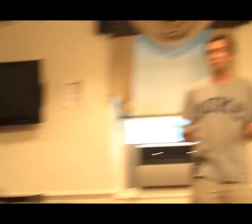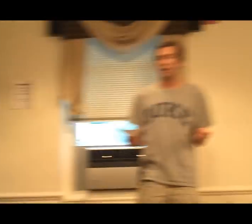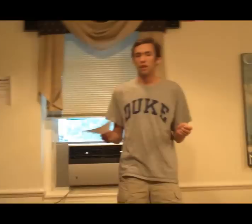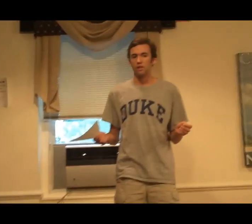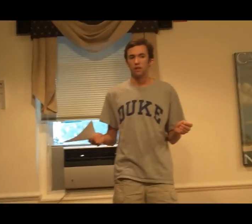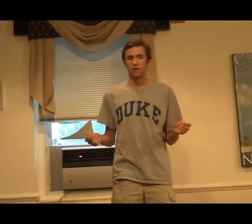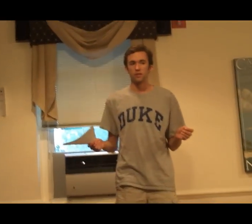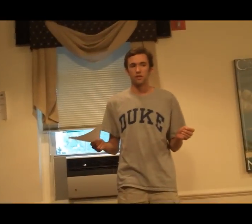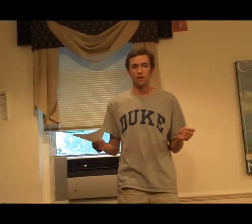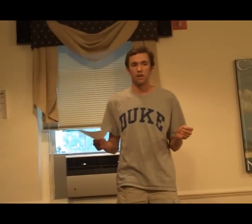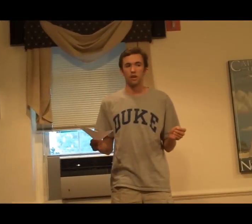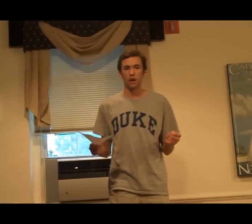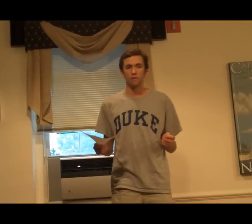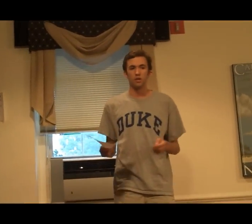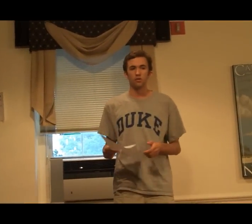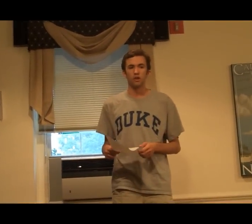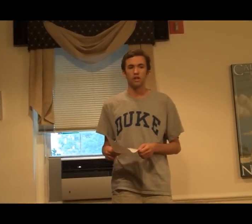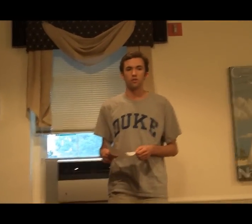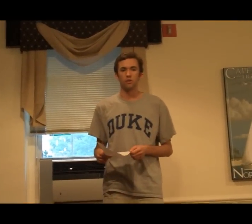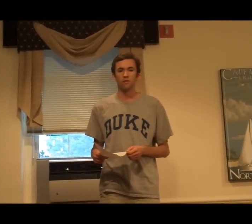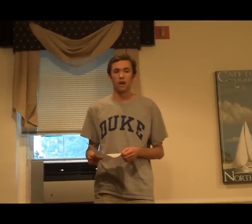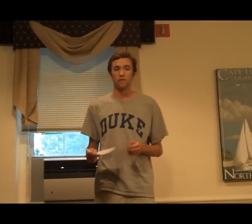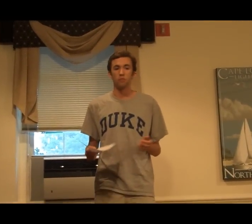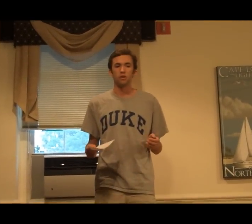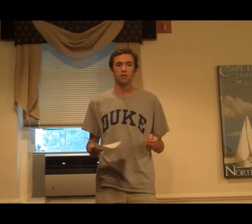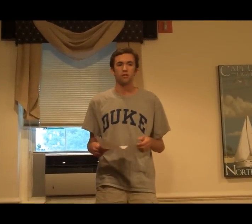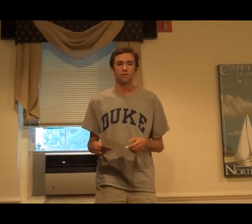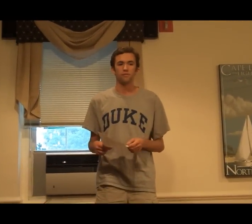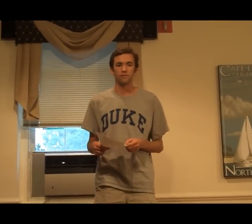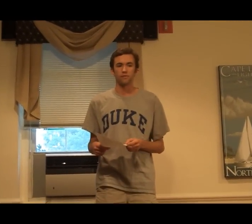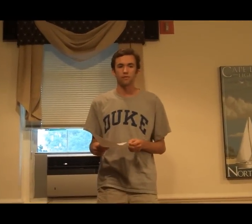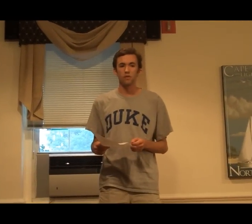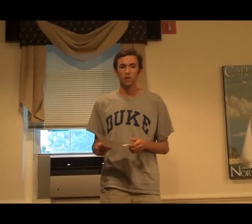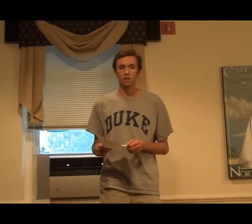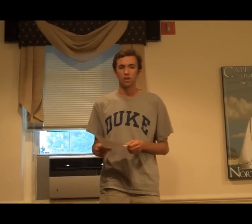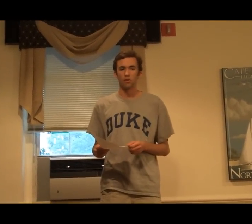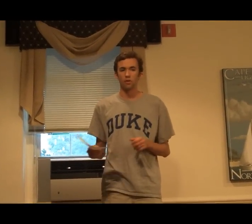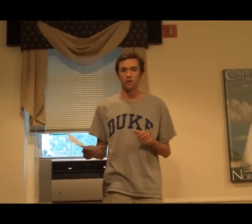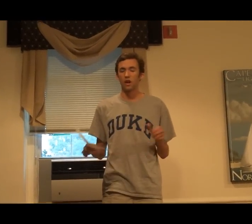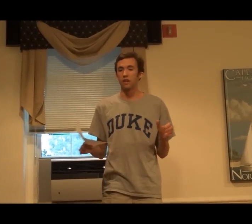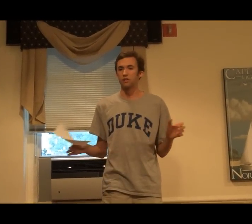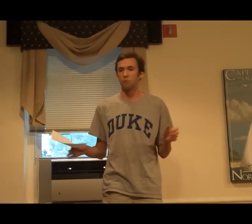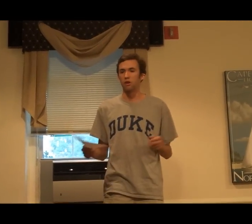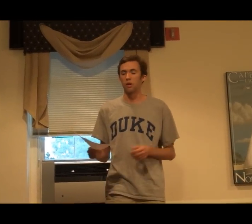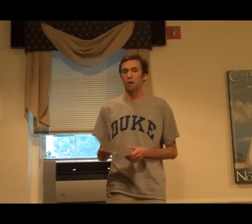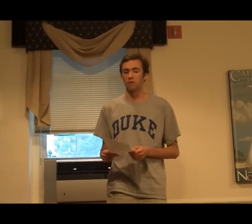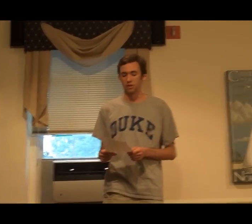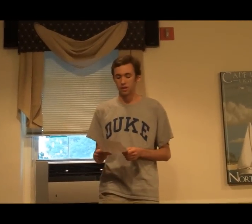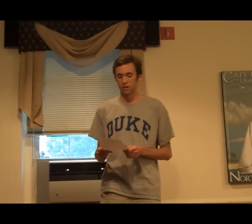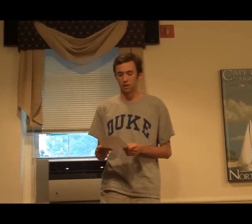less than children aged three to five, human children. So they're not just hurting back what's said to them.